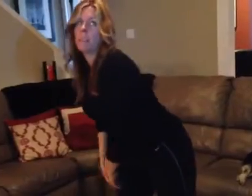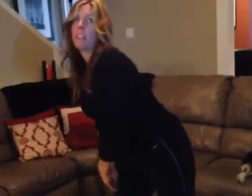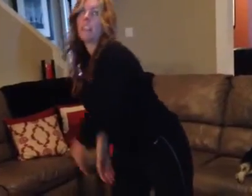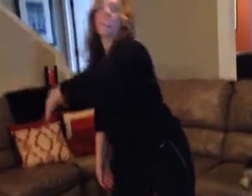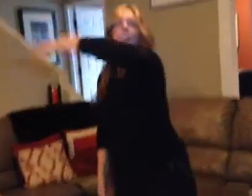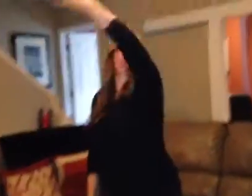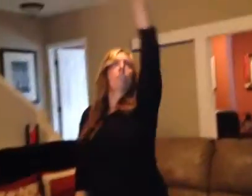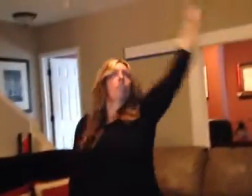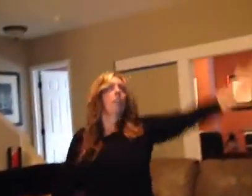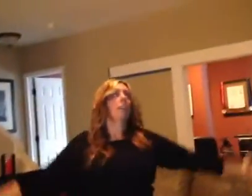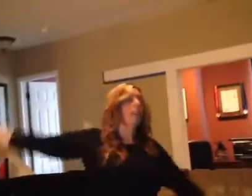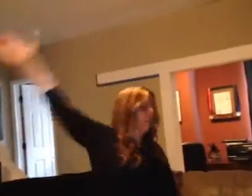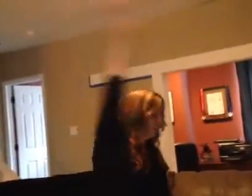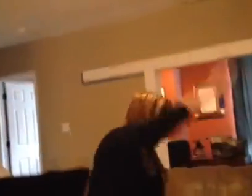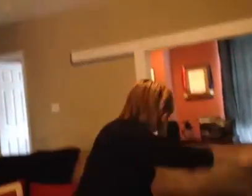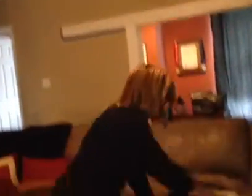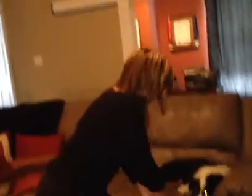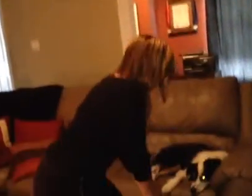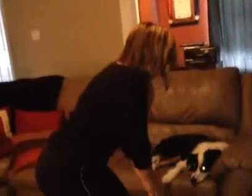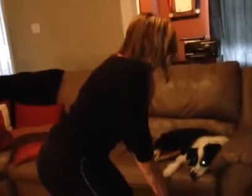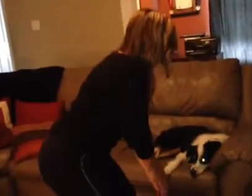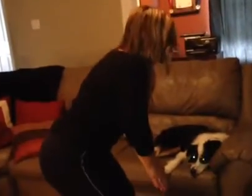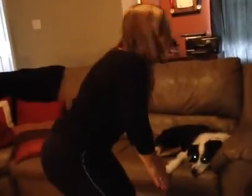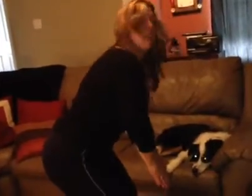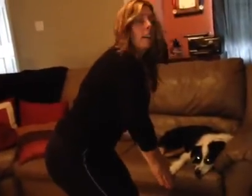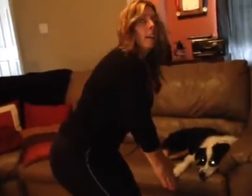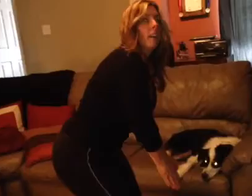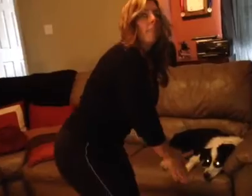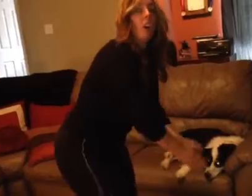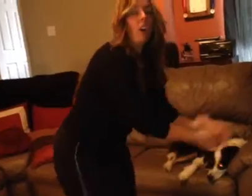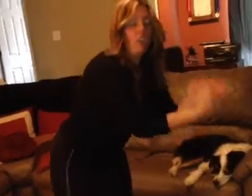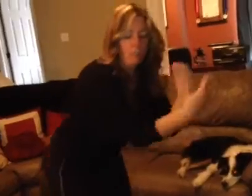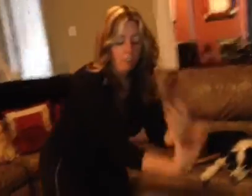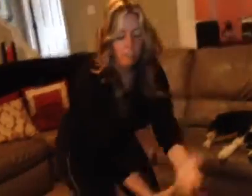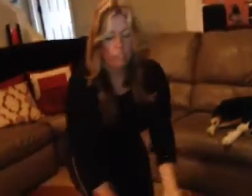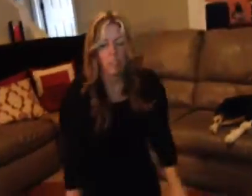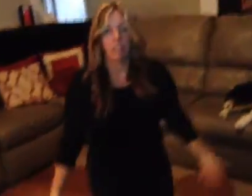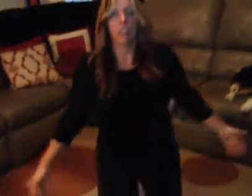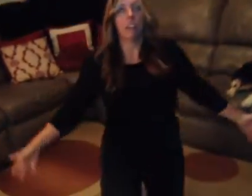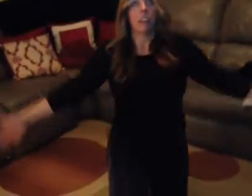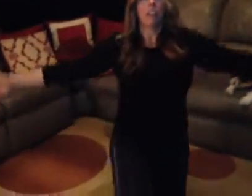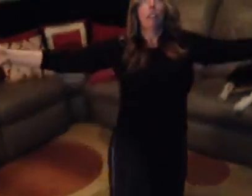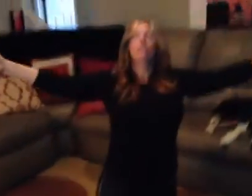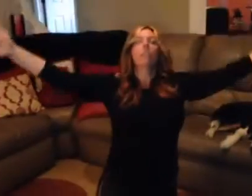A new and close fall. Fall. Fall.